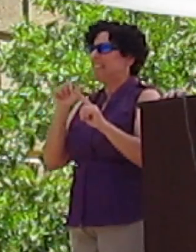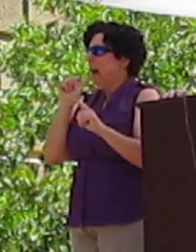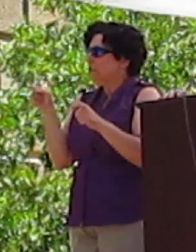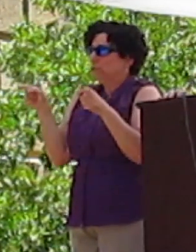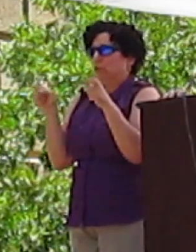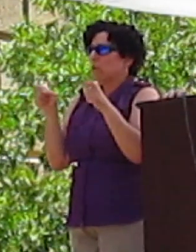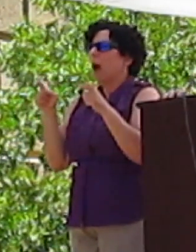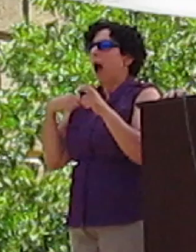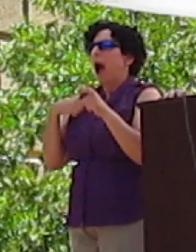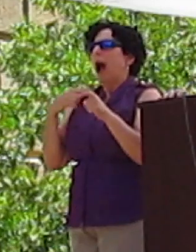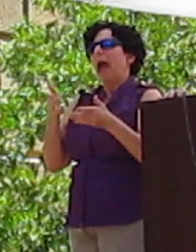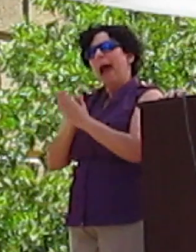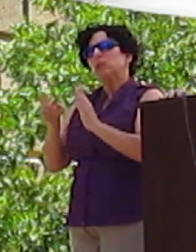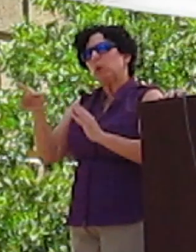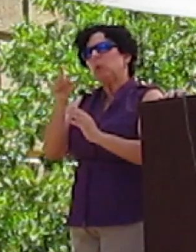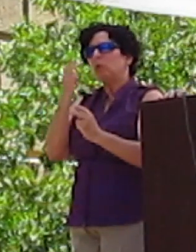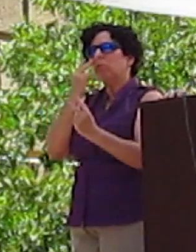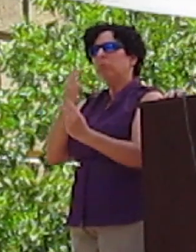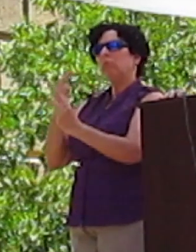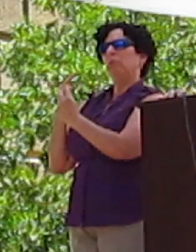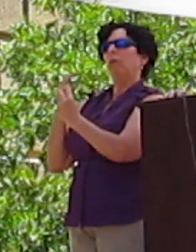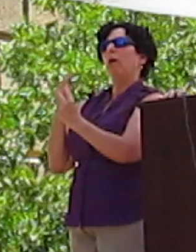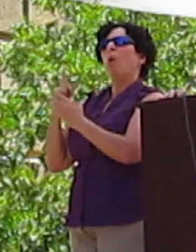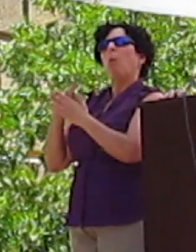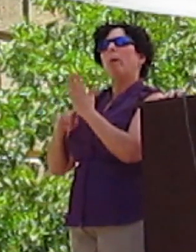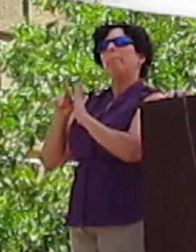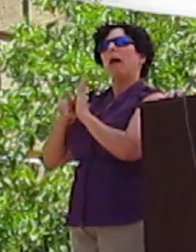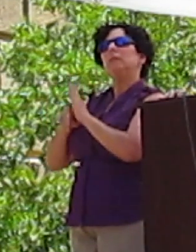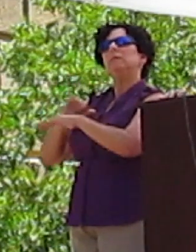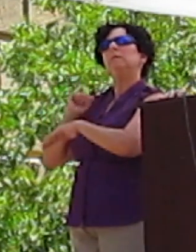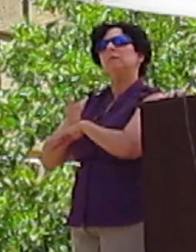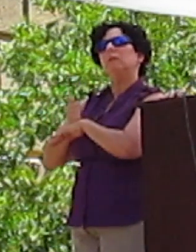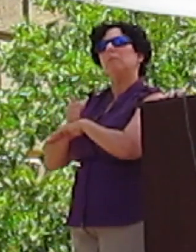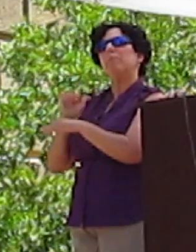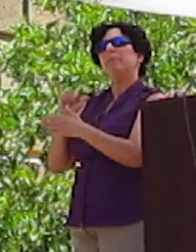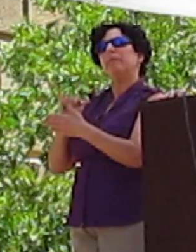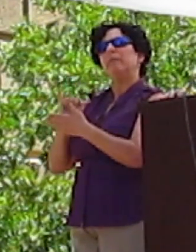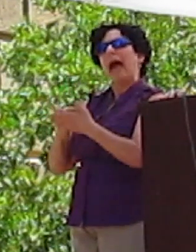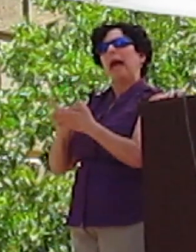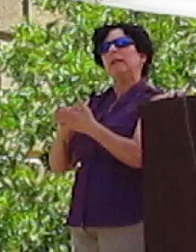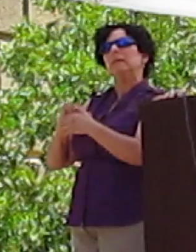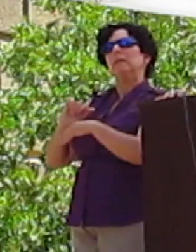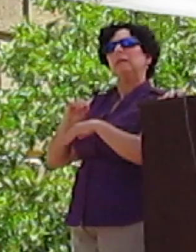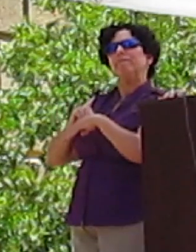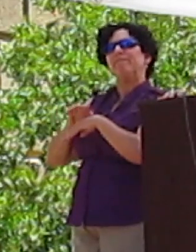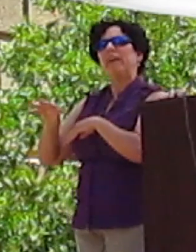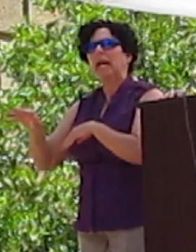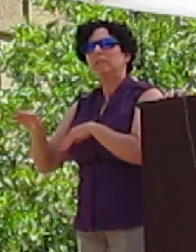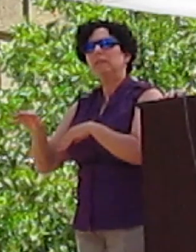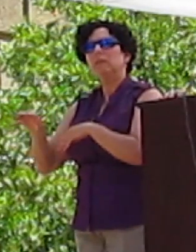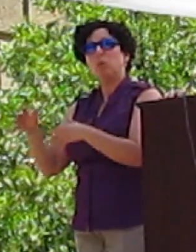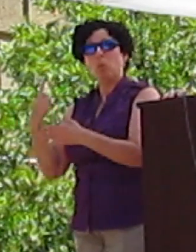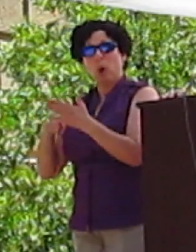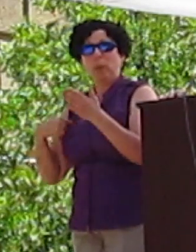policy and the conditions in which they were made and ask, were the results the desired effect? Are there desired